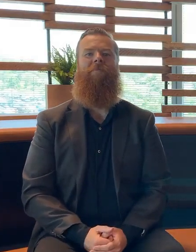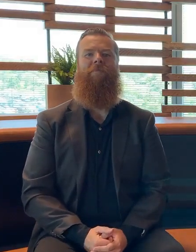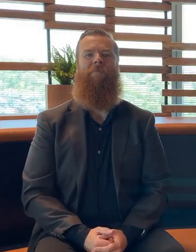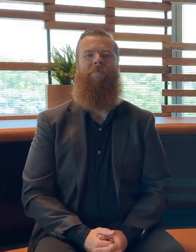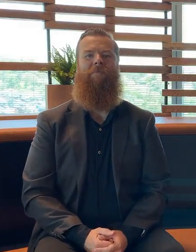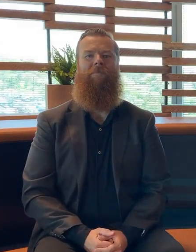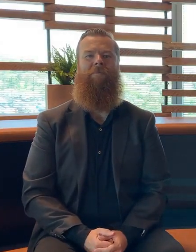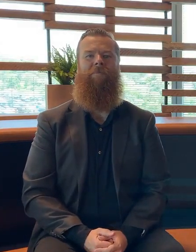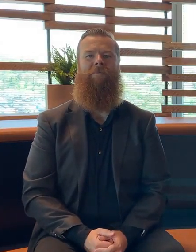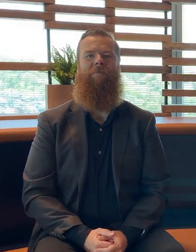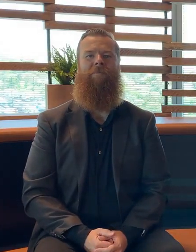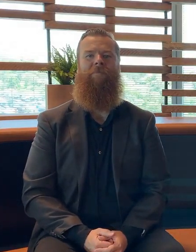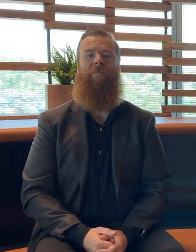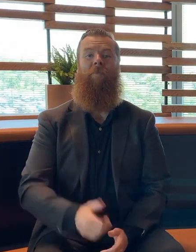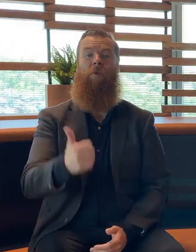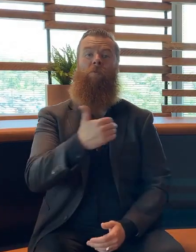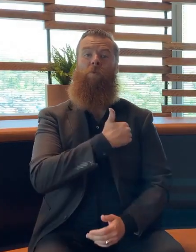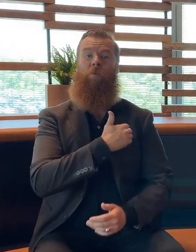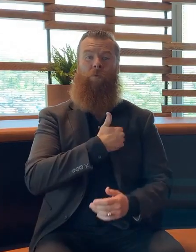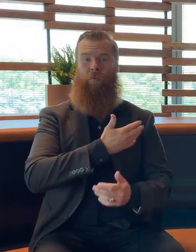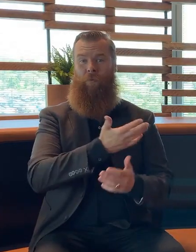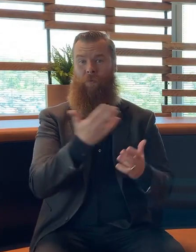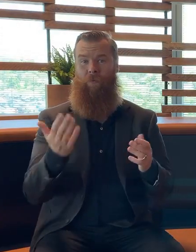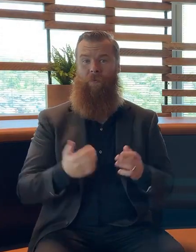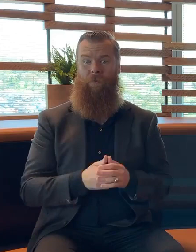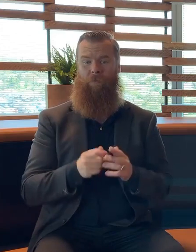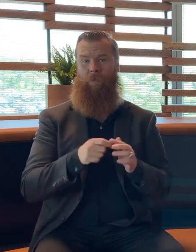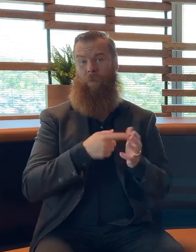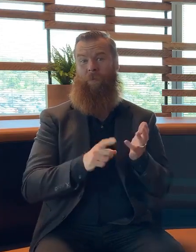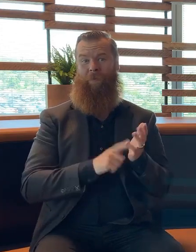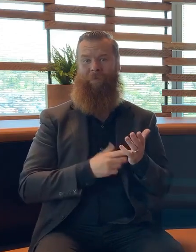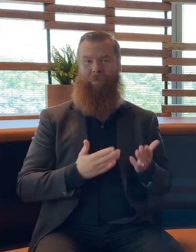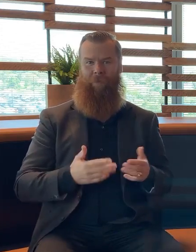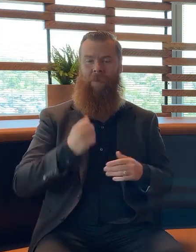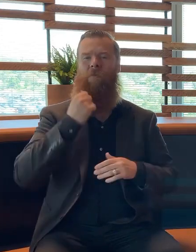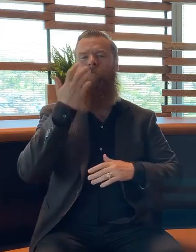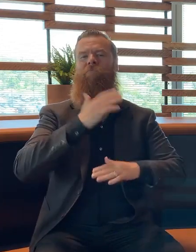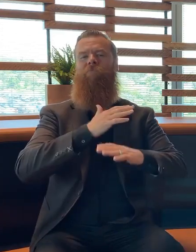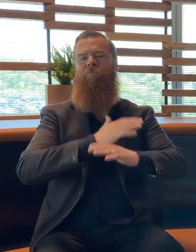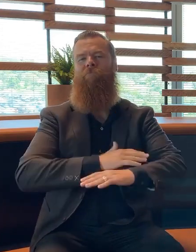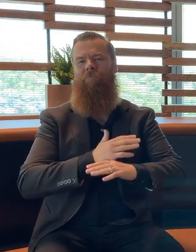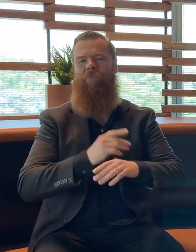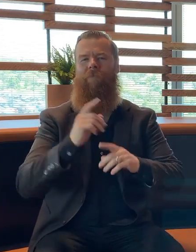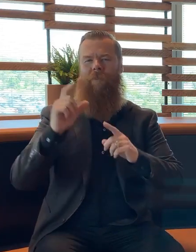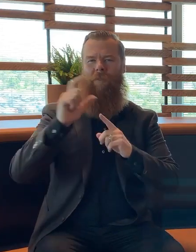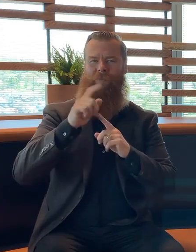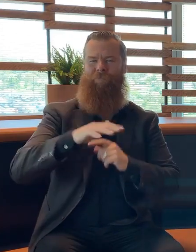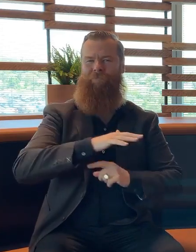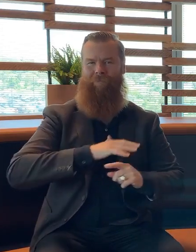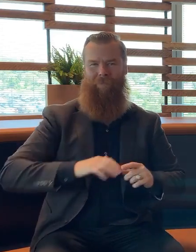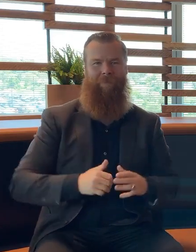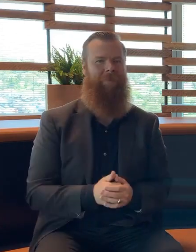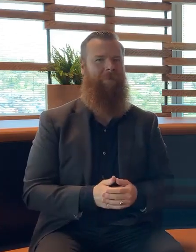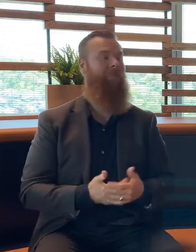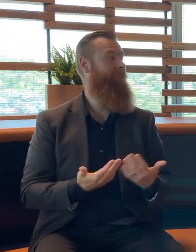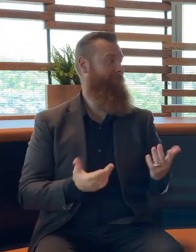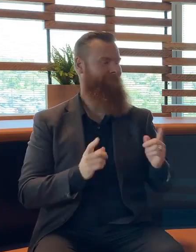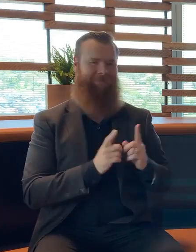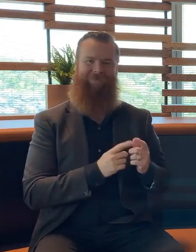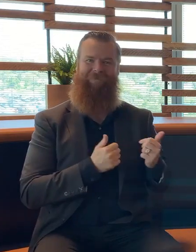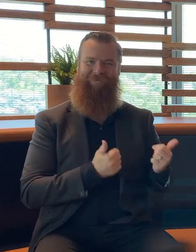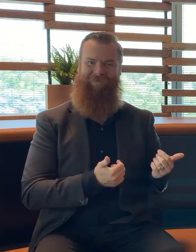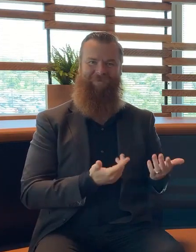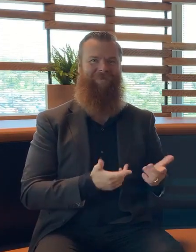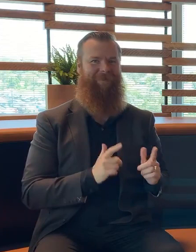Good morning everyone, Paul Kelly here on Ngunnawal and Ngambri country here in Canberra. I'm joined by my trusty Auslan